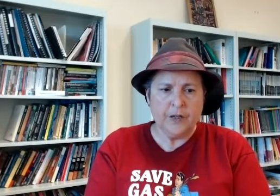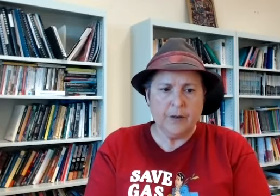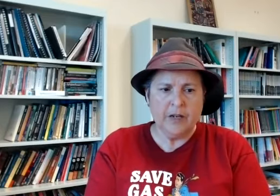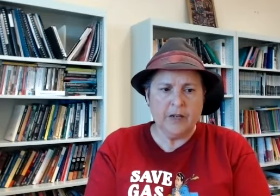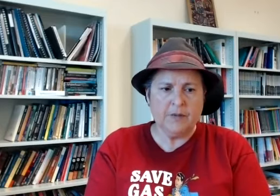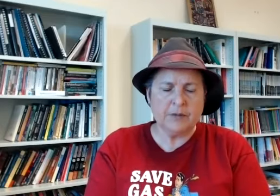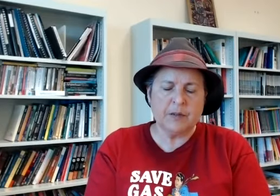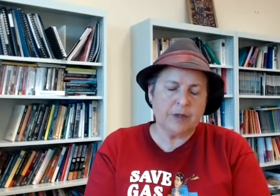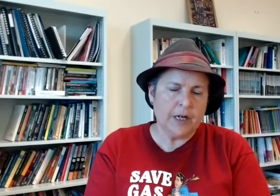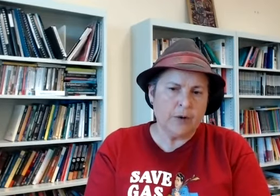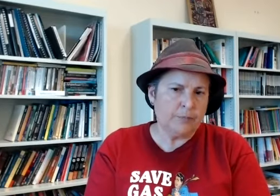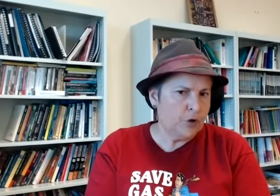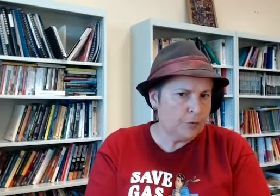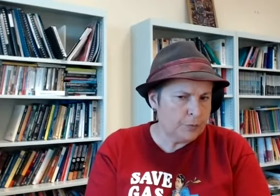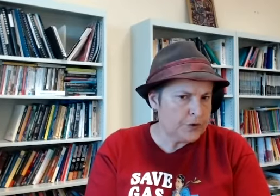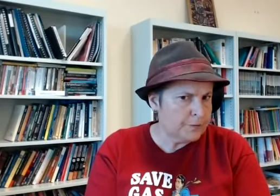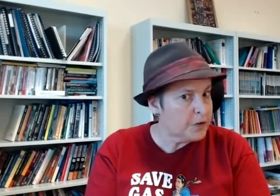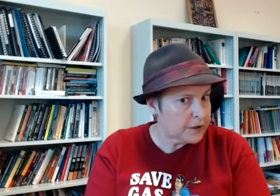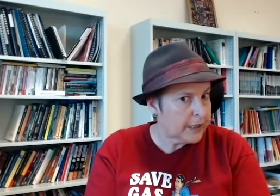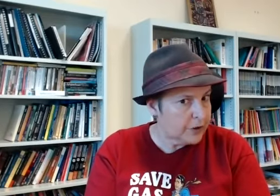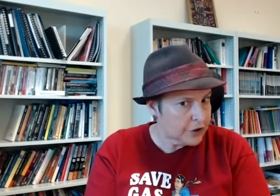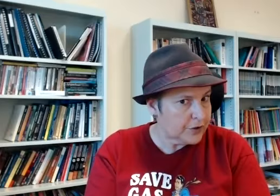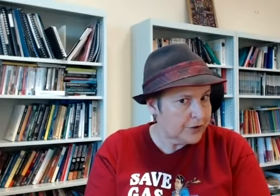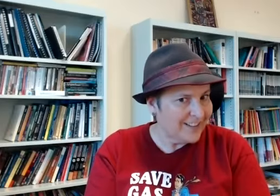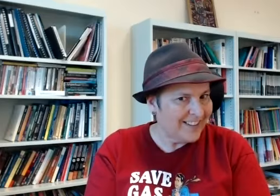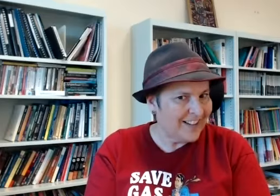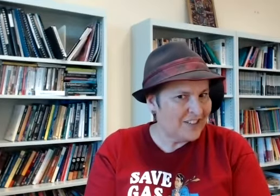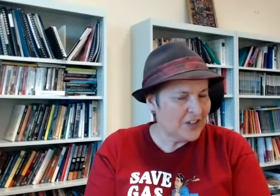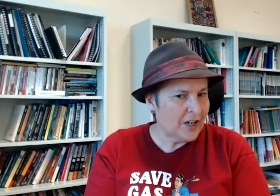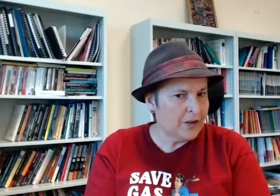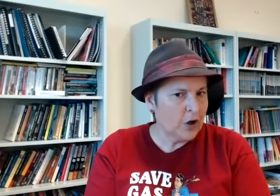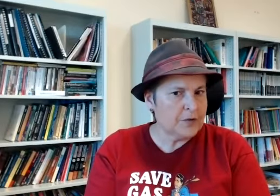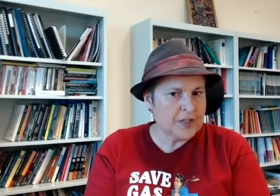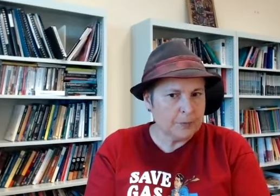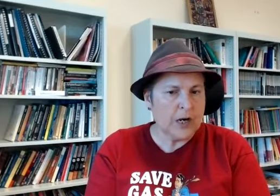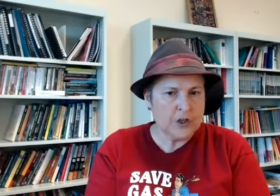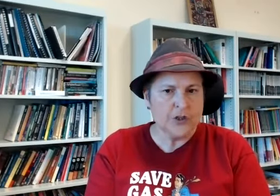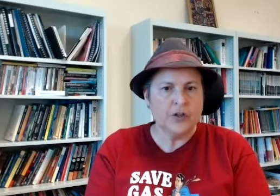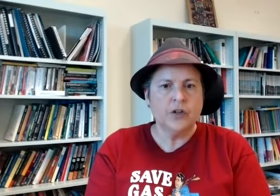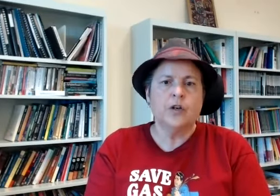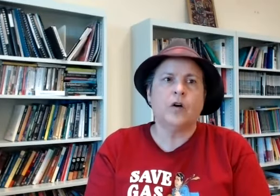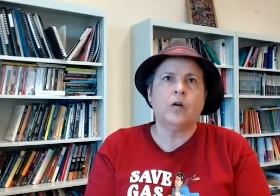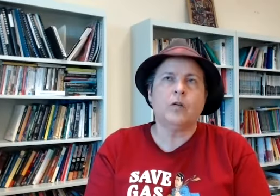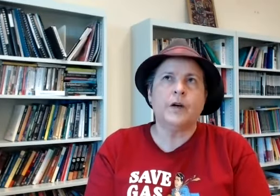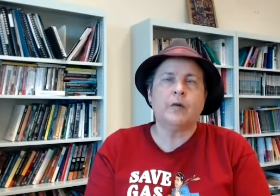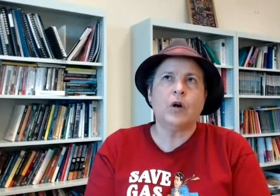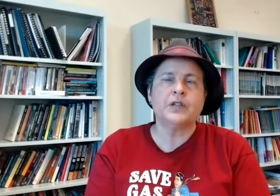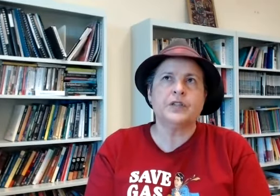um even some of the play around purple person first language the kind of separation of one's